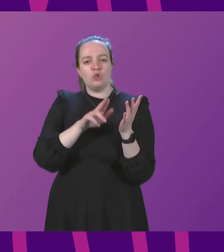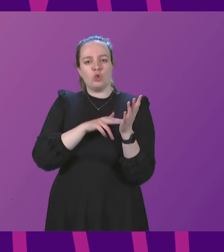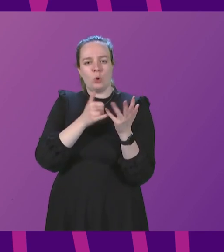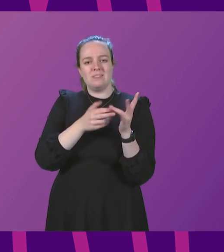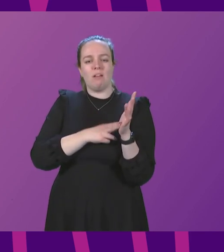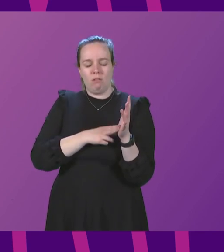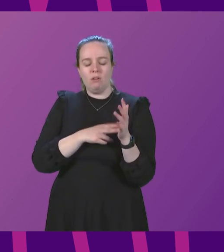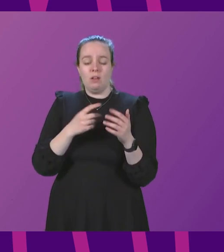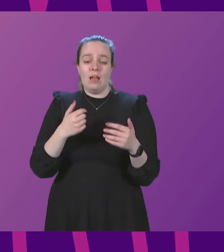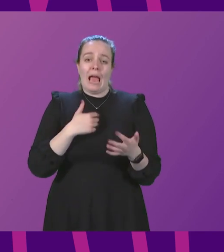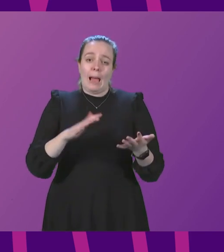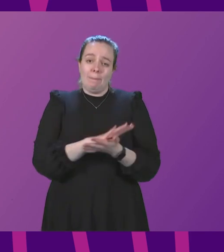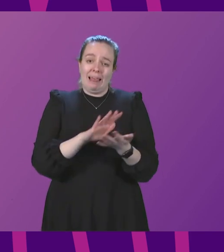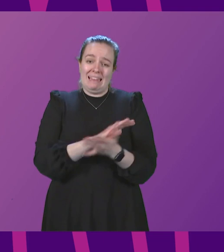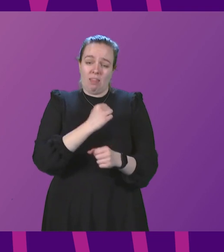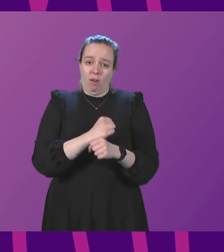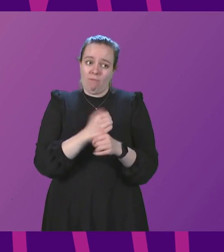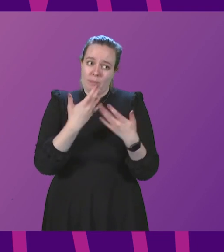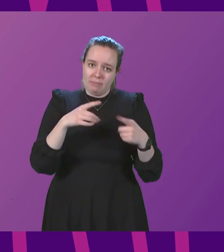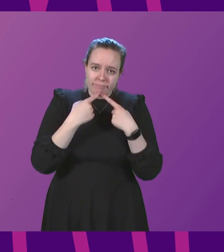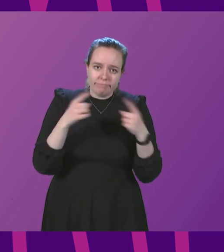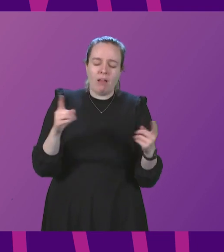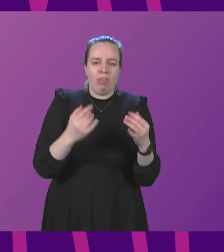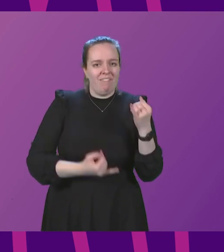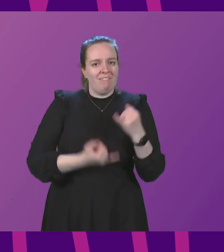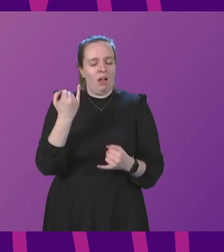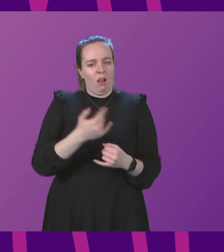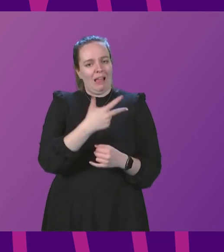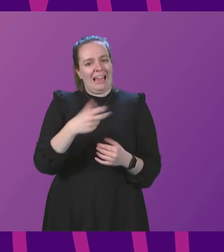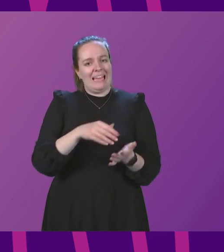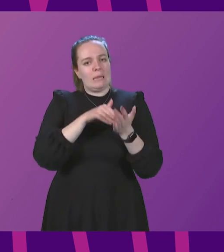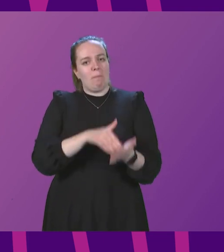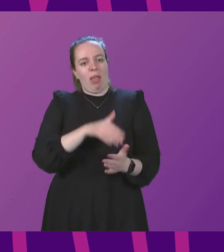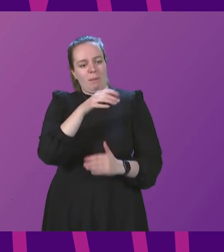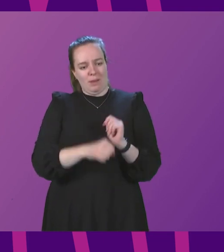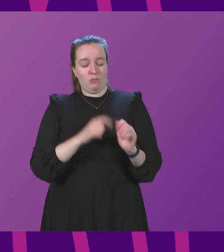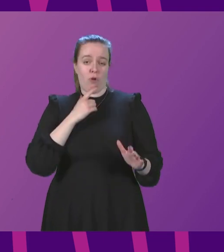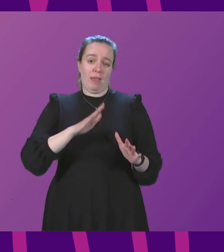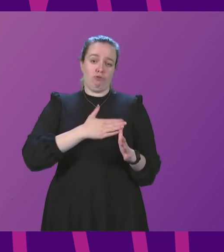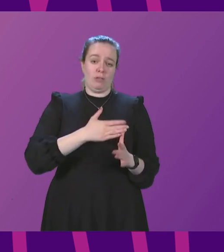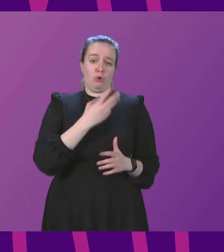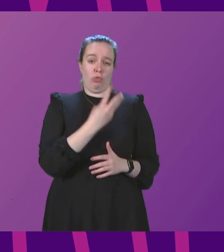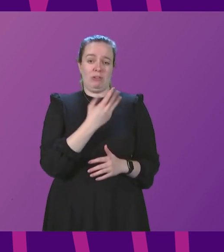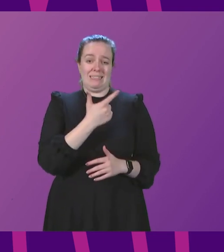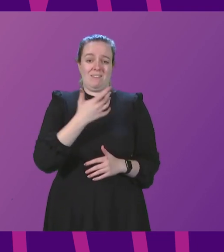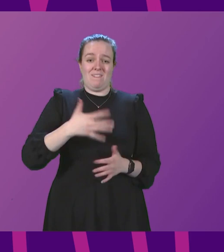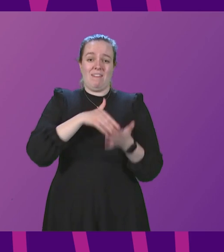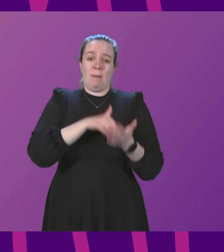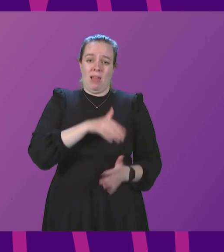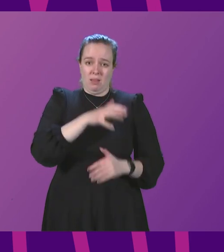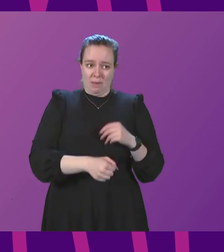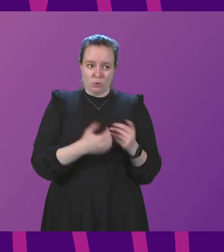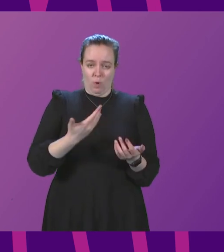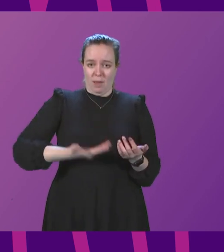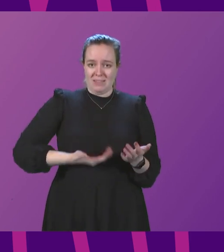I'm pleased that the Scottish government have announced the final tranche of £80 million of the original £375 million of